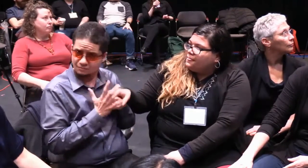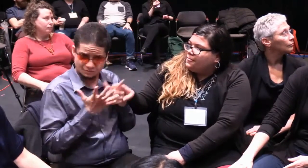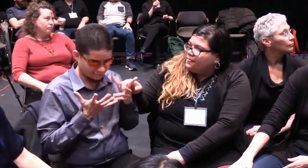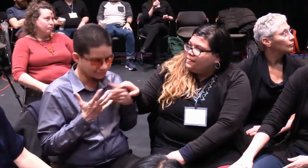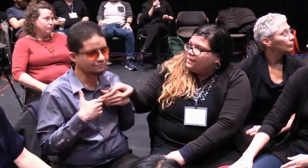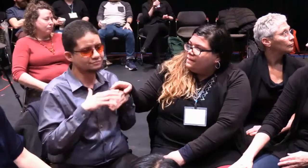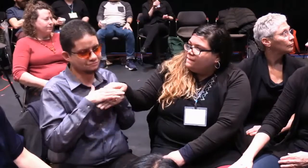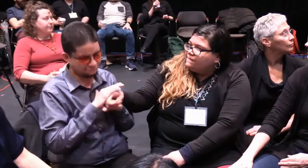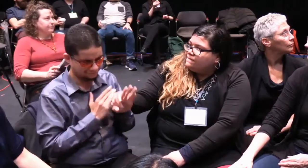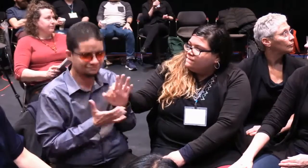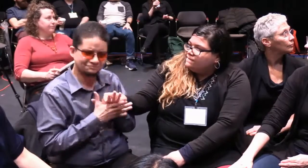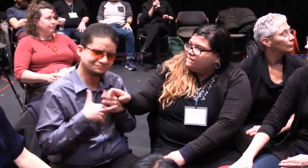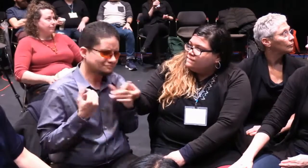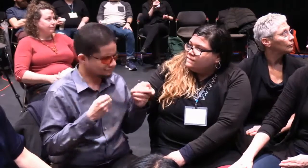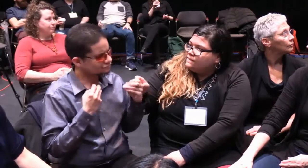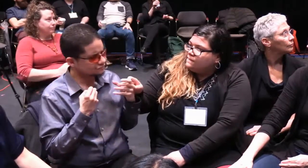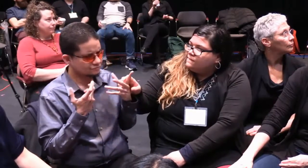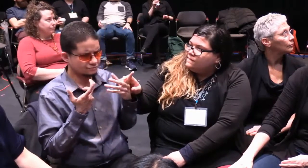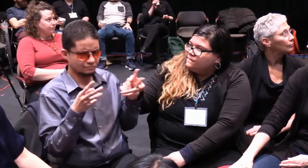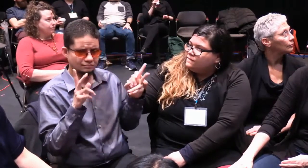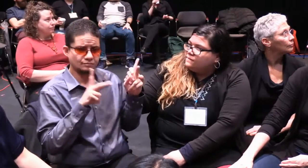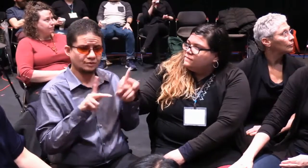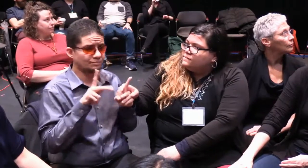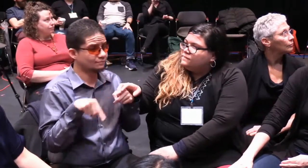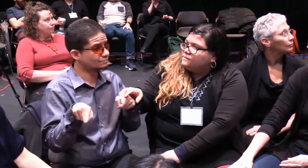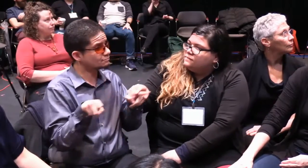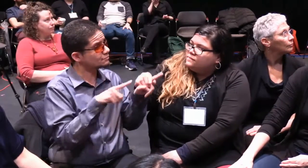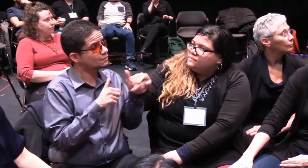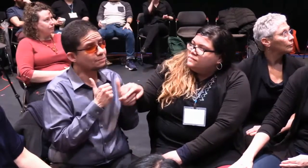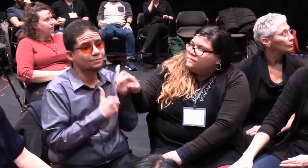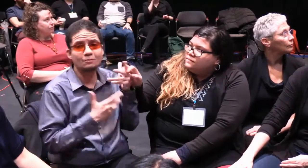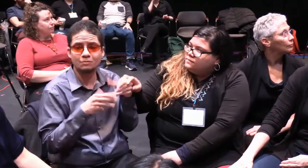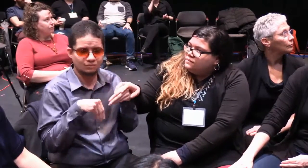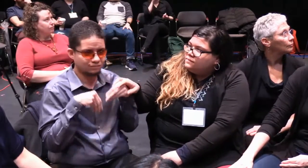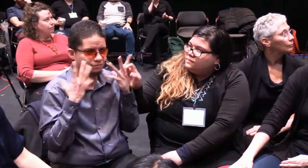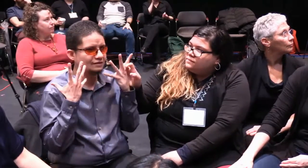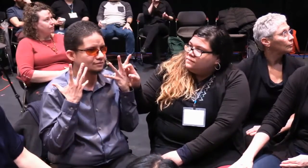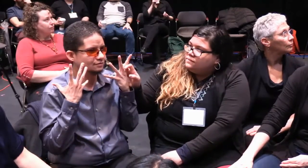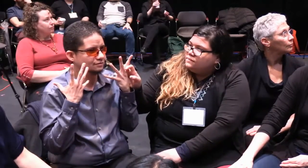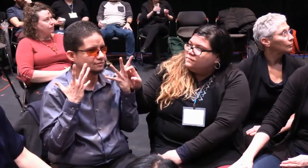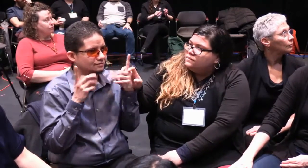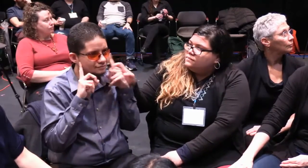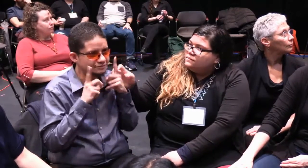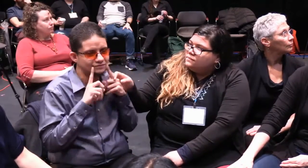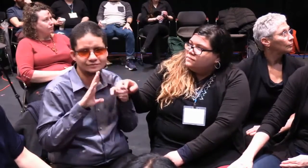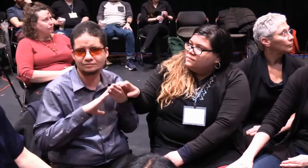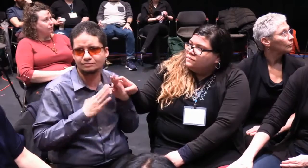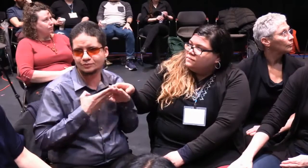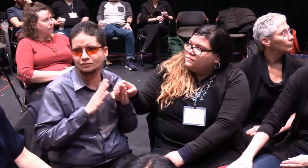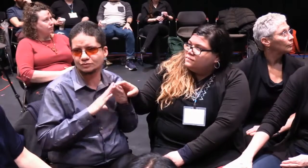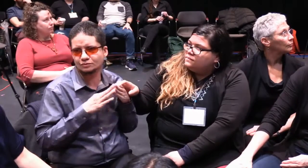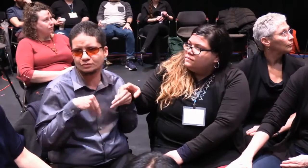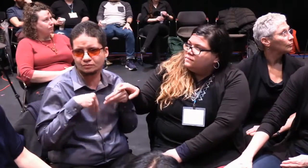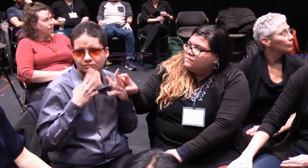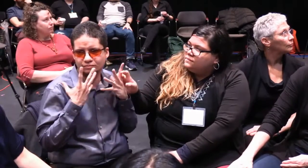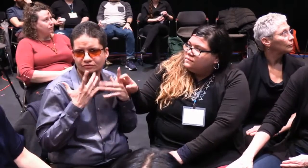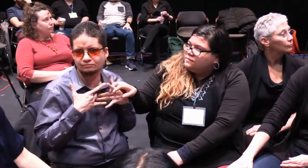background and entered the School for the Deaf where signing was happening all around me. And I didn't know the language. But I was surrounded by